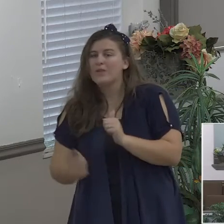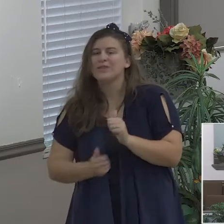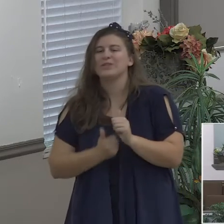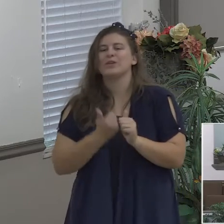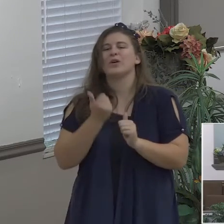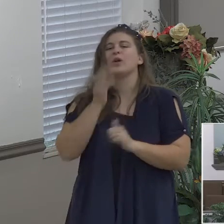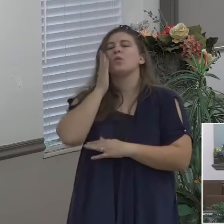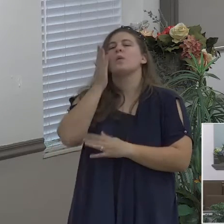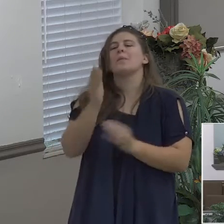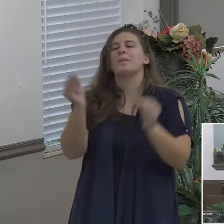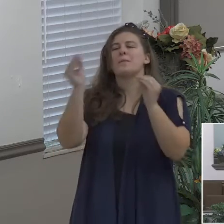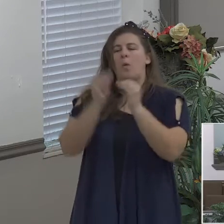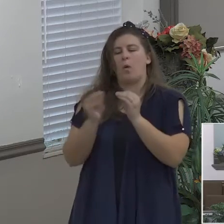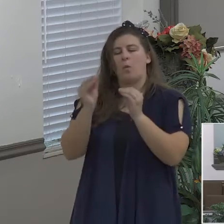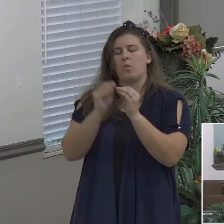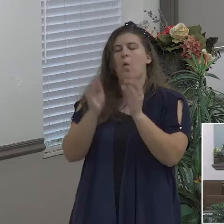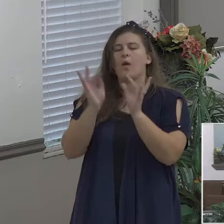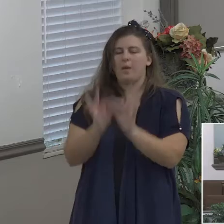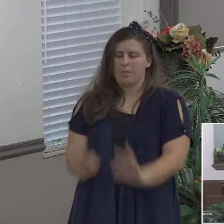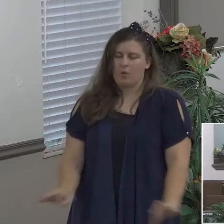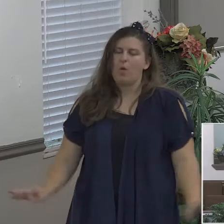and you are getting older